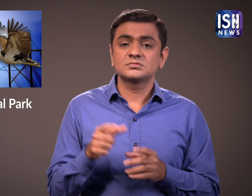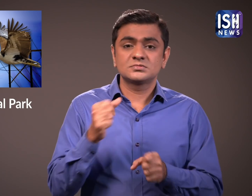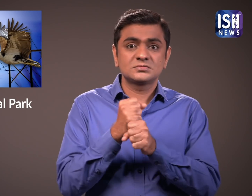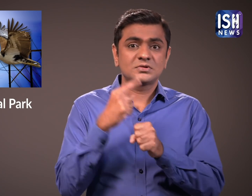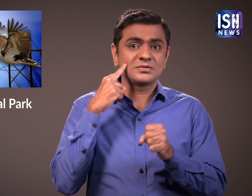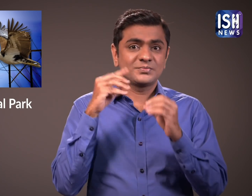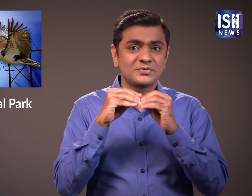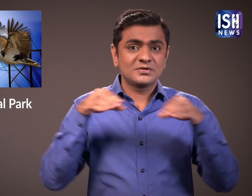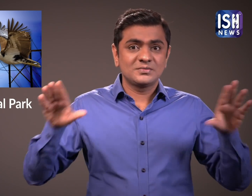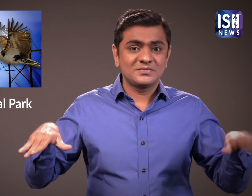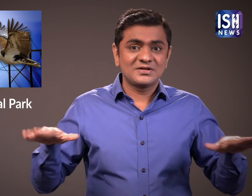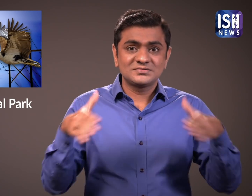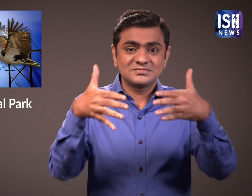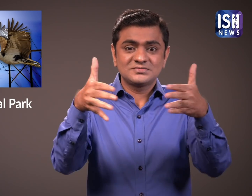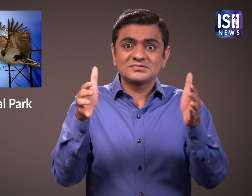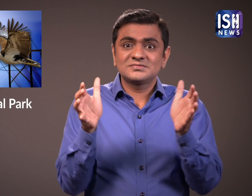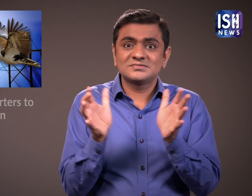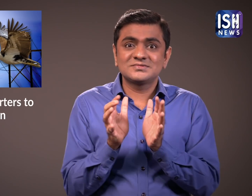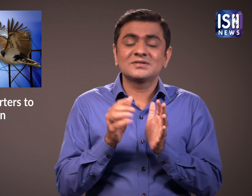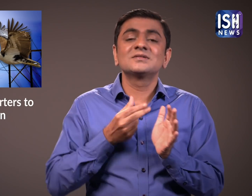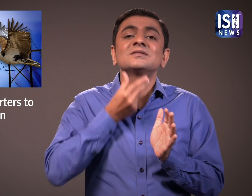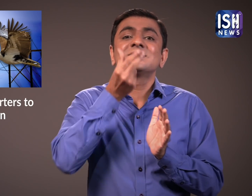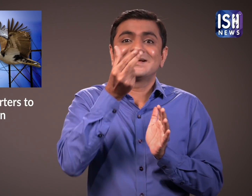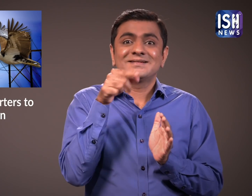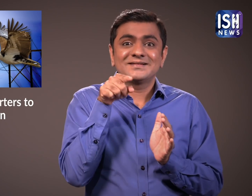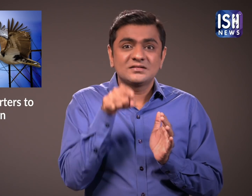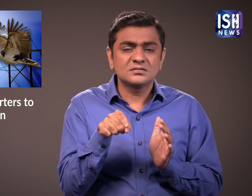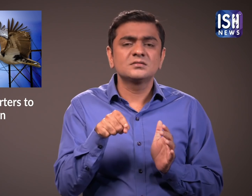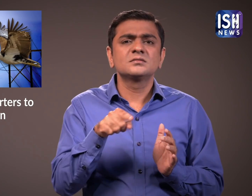said that these birds have been dying the most in India.